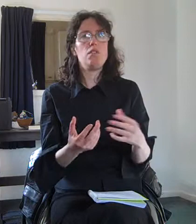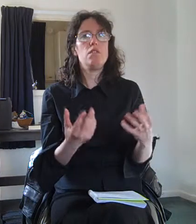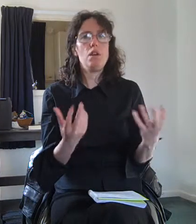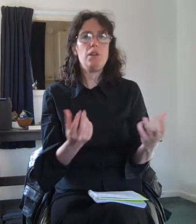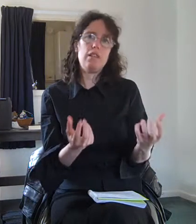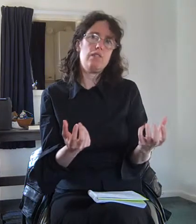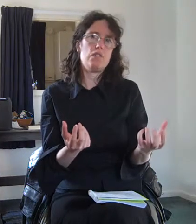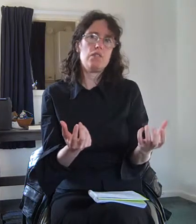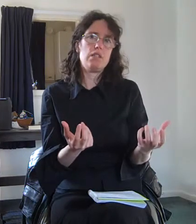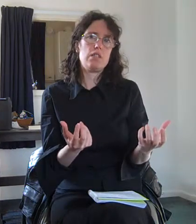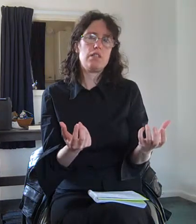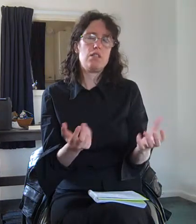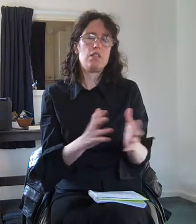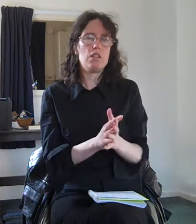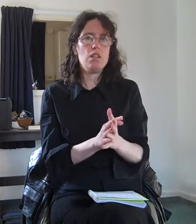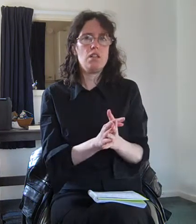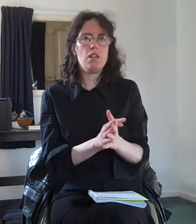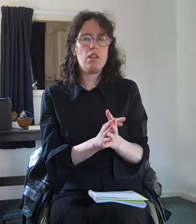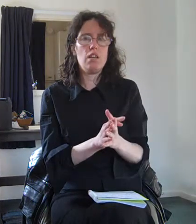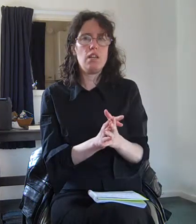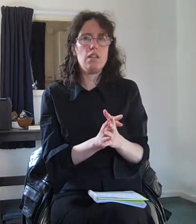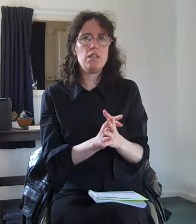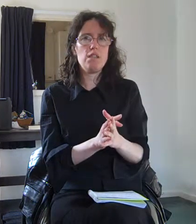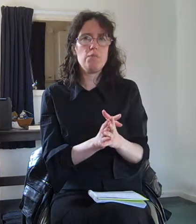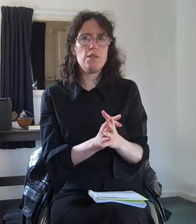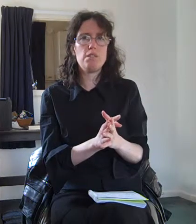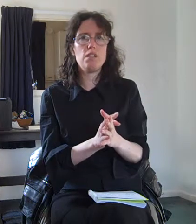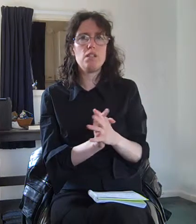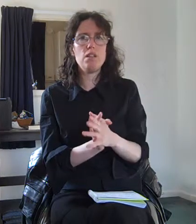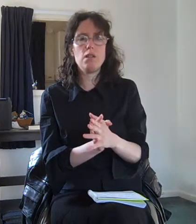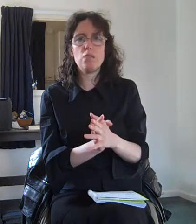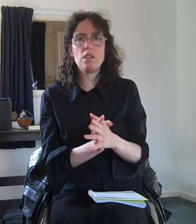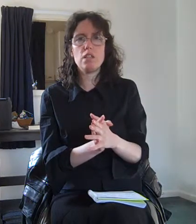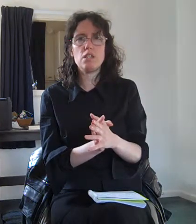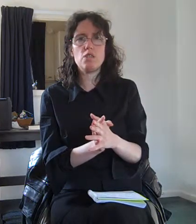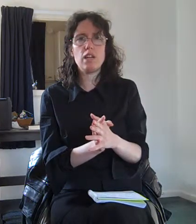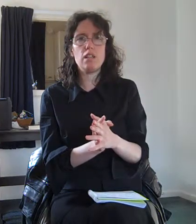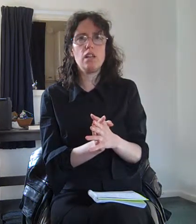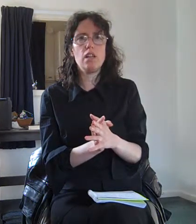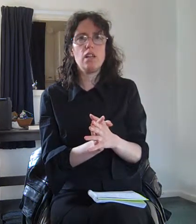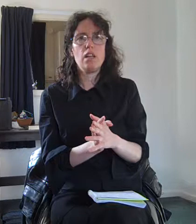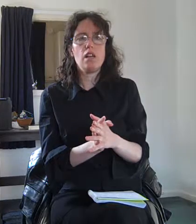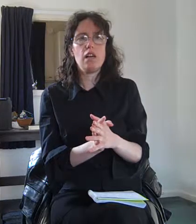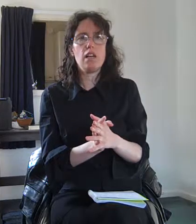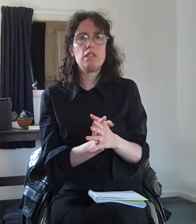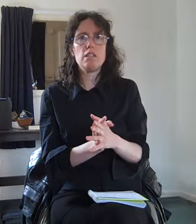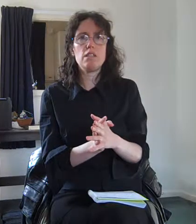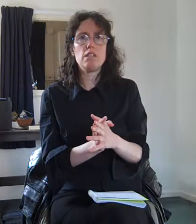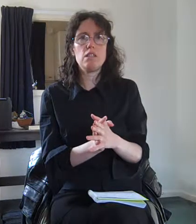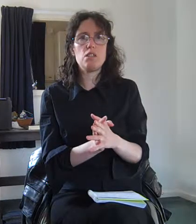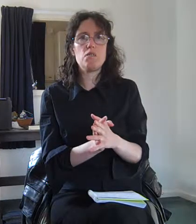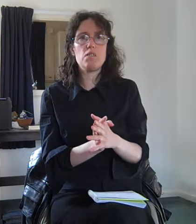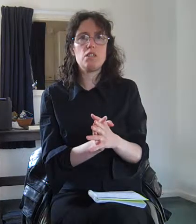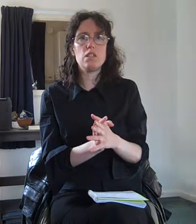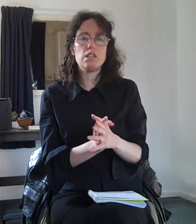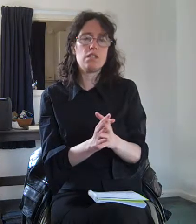knowing they've got this condition and sometimes they turn up with eye strain and they're told there is